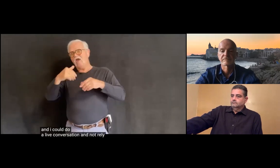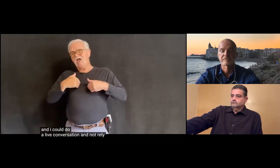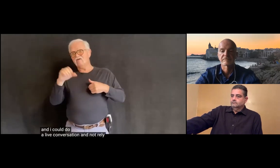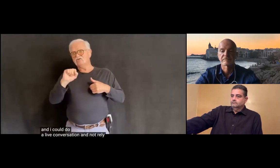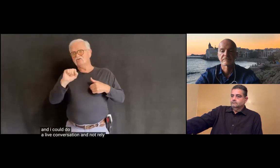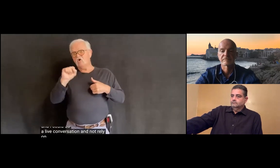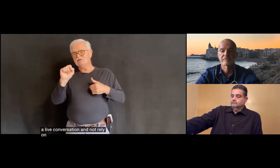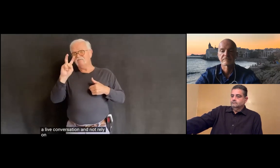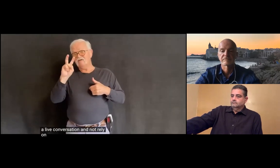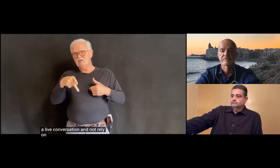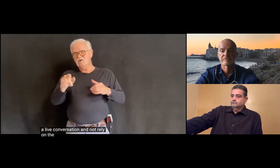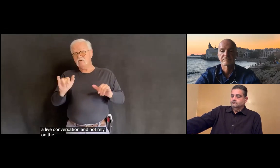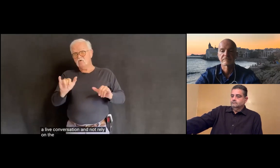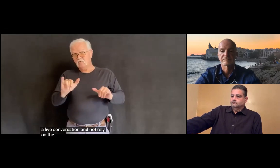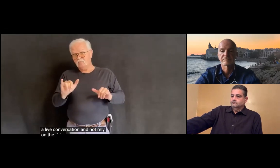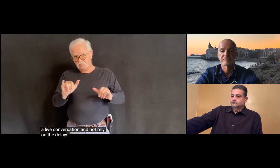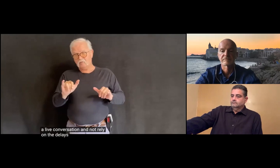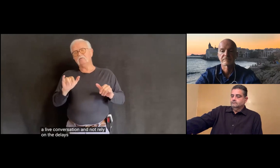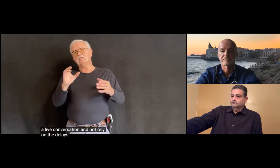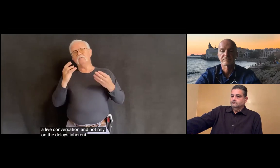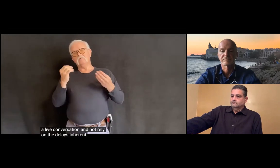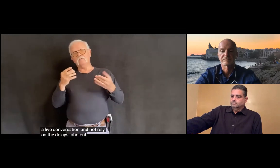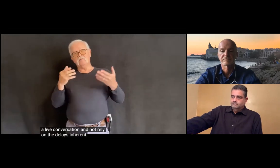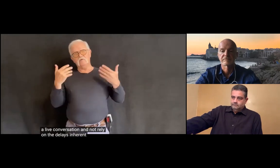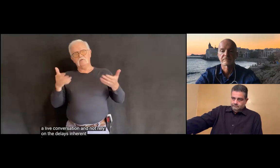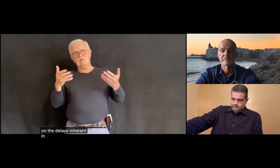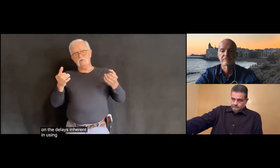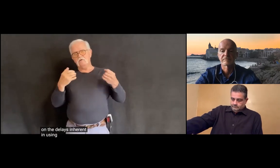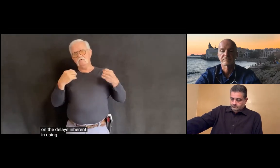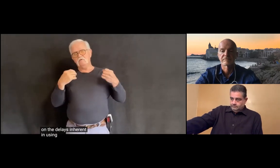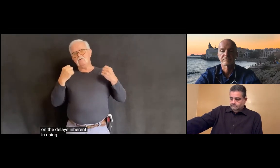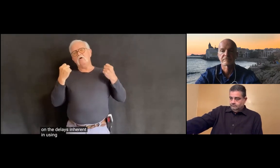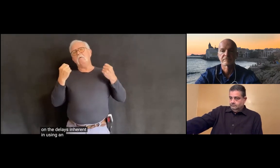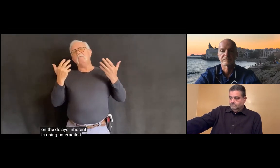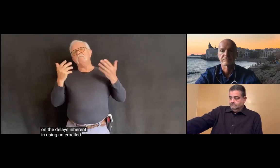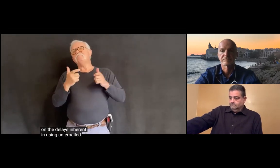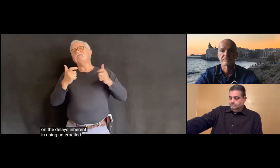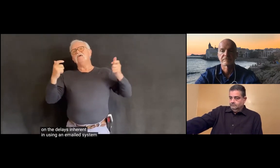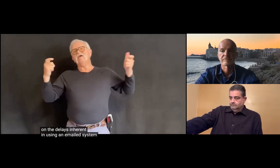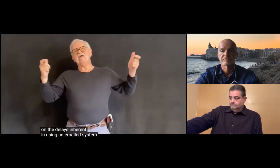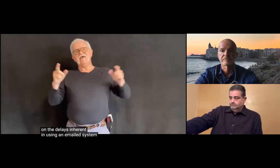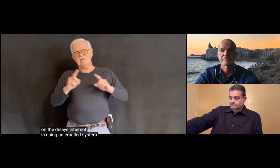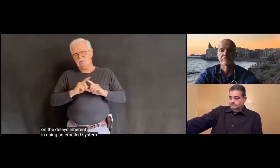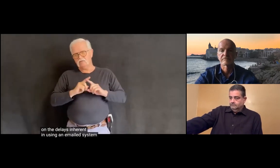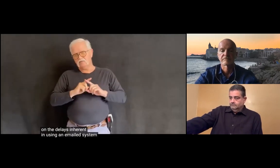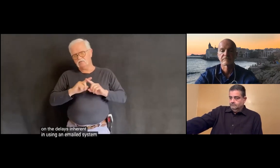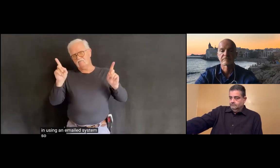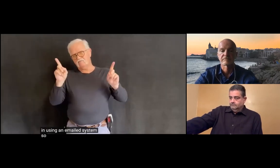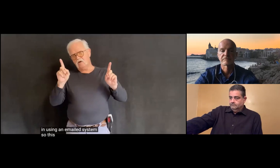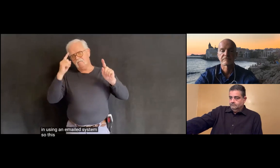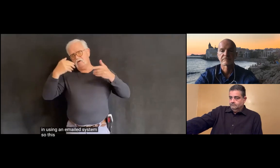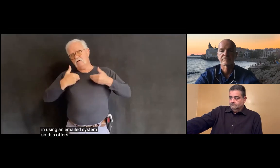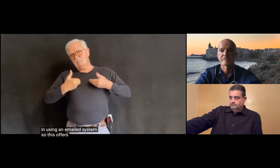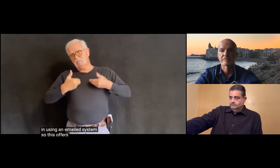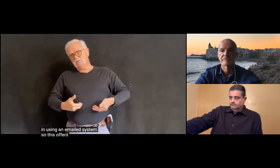on the delays in parents in reading and email systems. So this